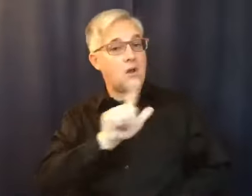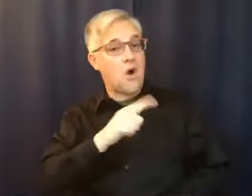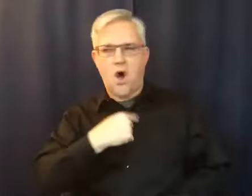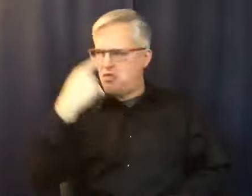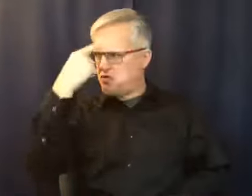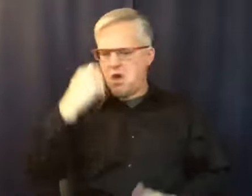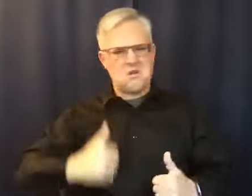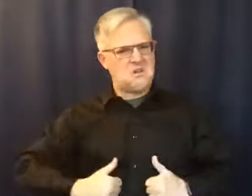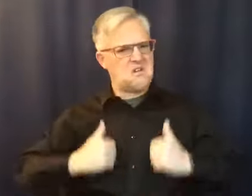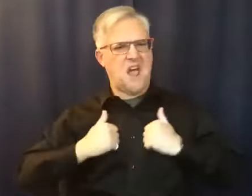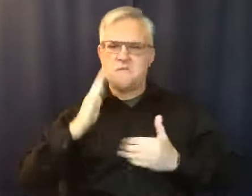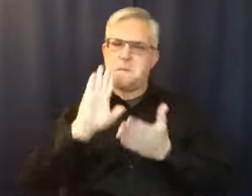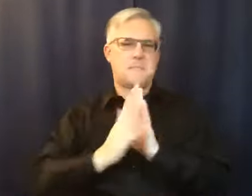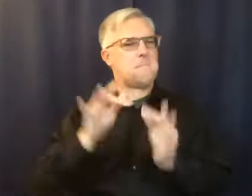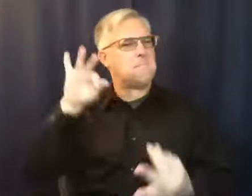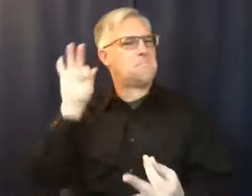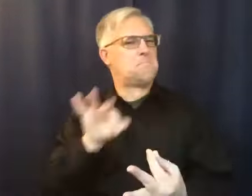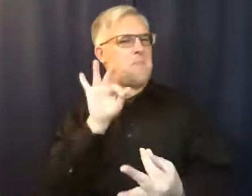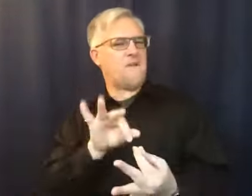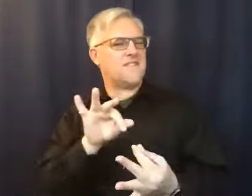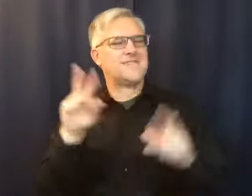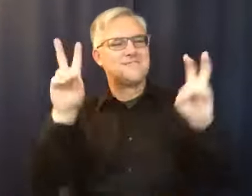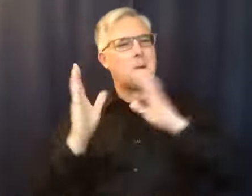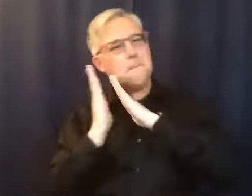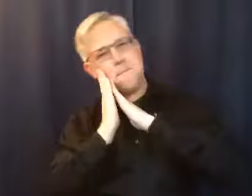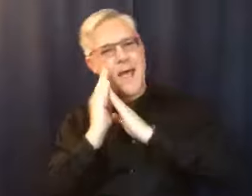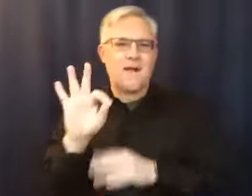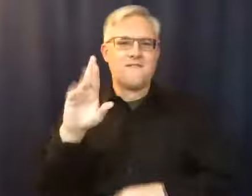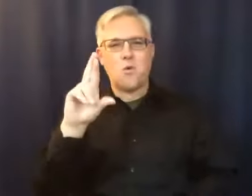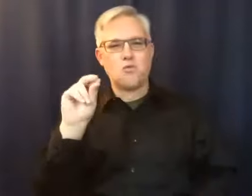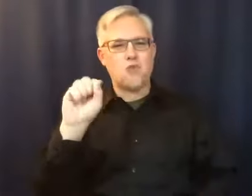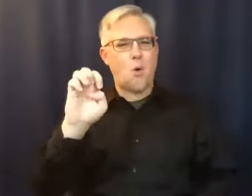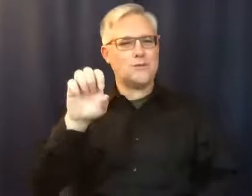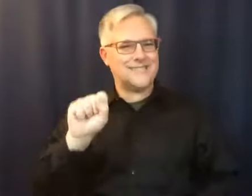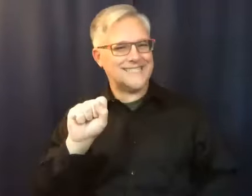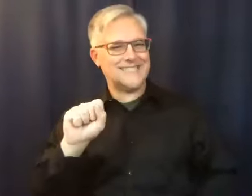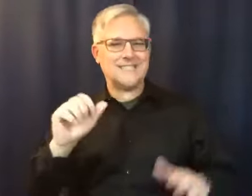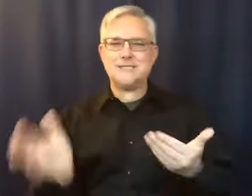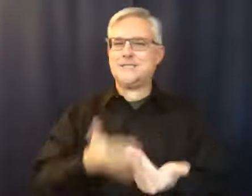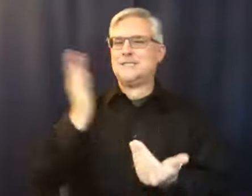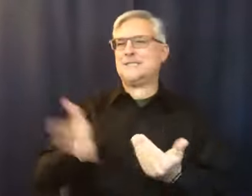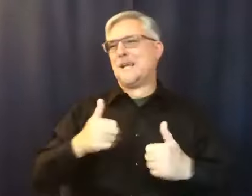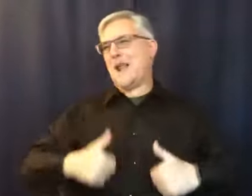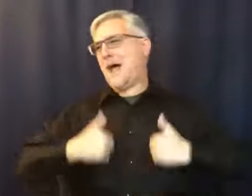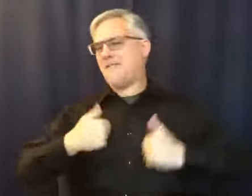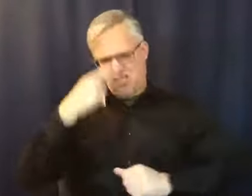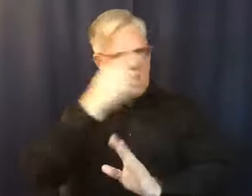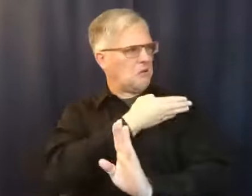was going to be just PGQ. There have been so many difficult times. What's the difference? The difference is